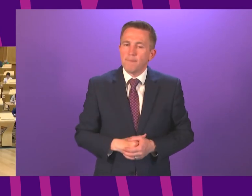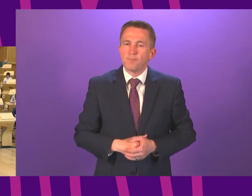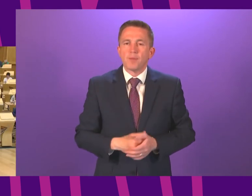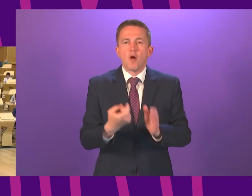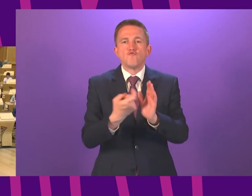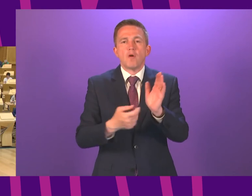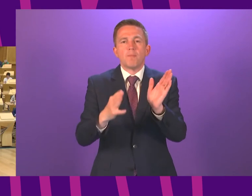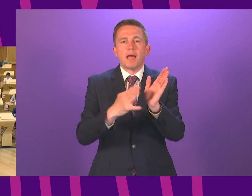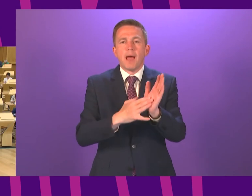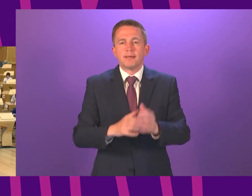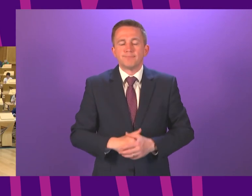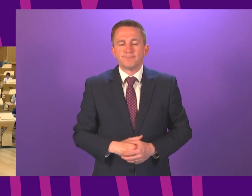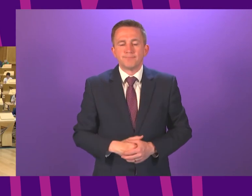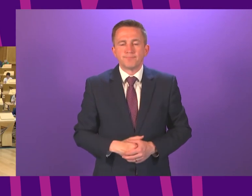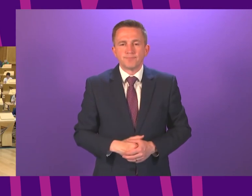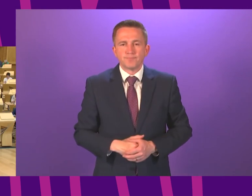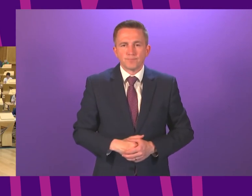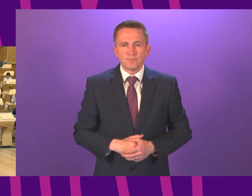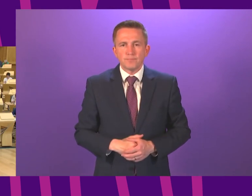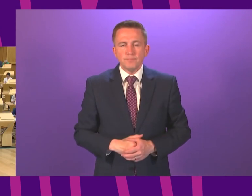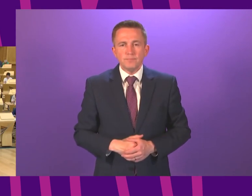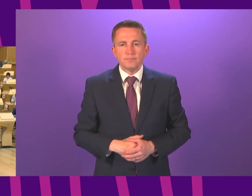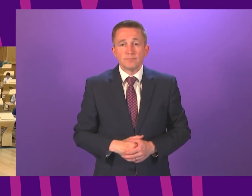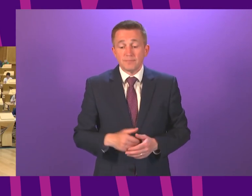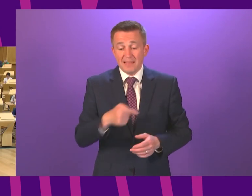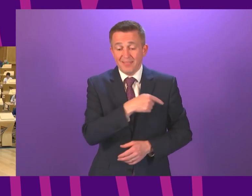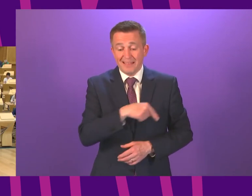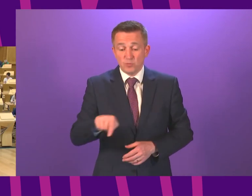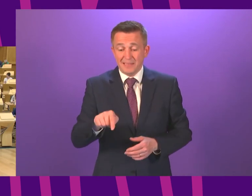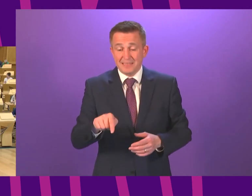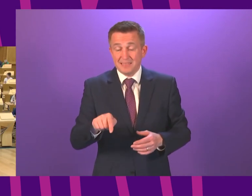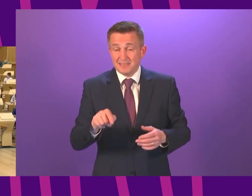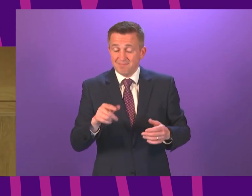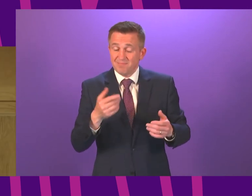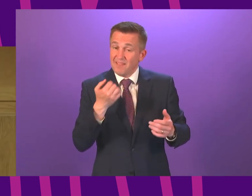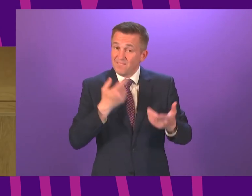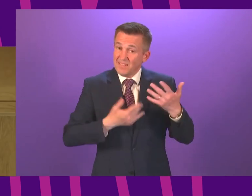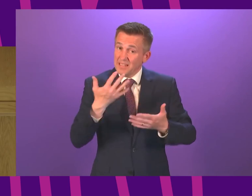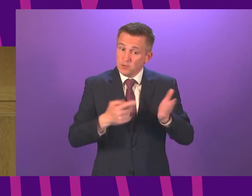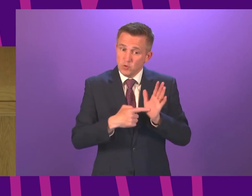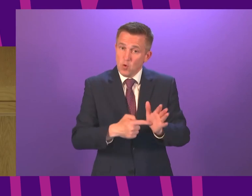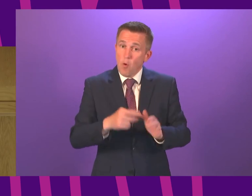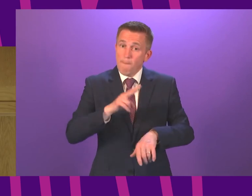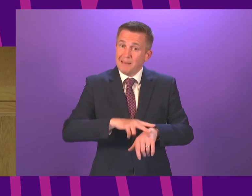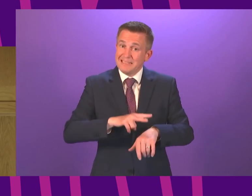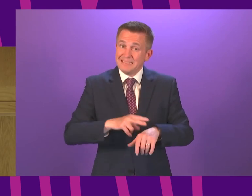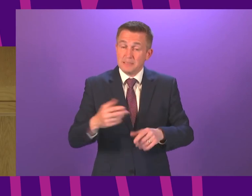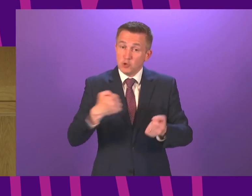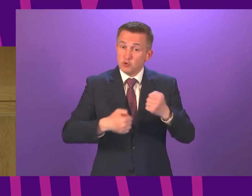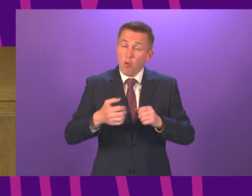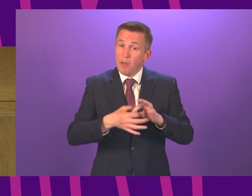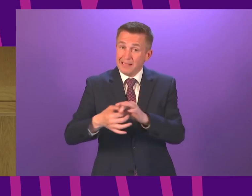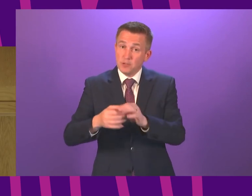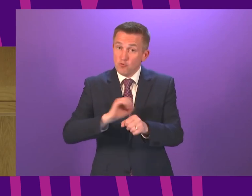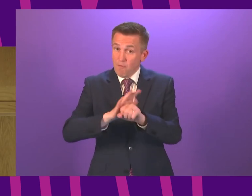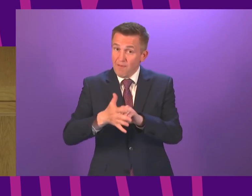to be followed by Jamie Green Thank you Presiding Officer Figures released this week reveal an increasing number of assaults on police linked to coronavirus Will